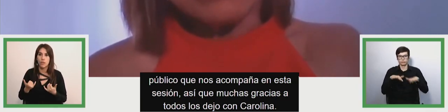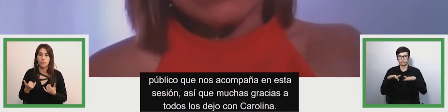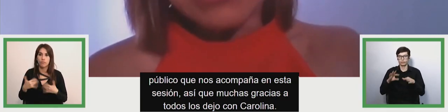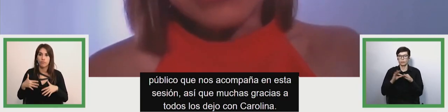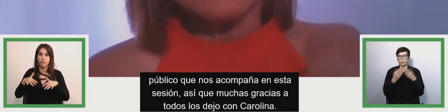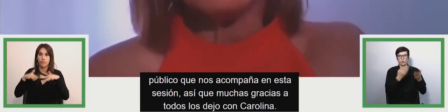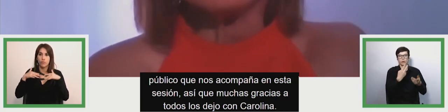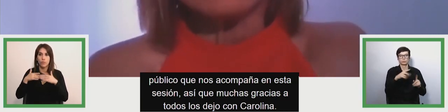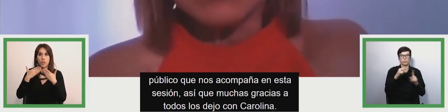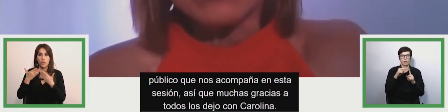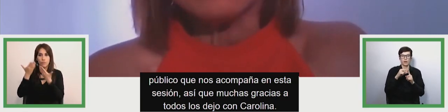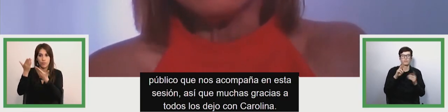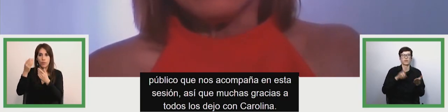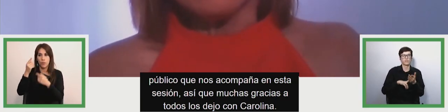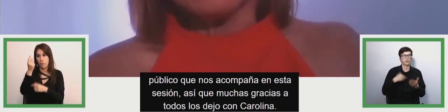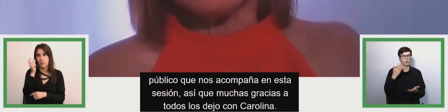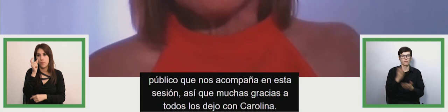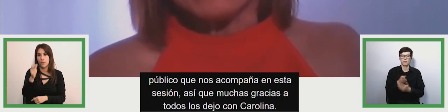I'll leave you with Carolina.